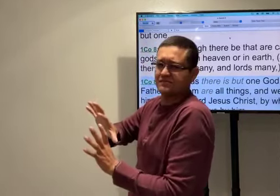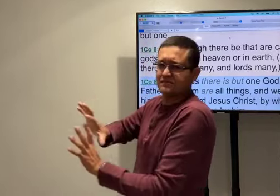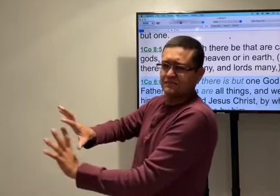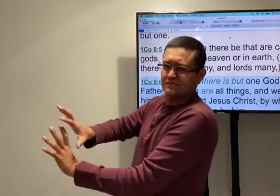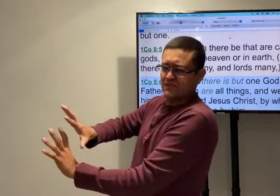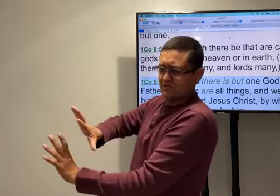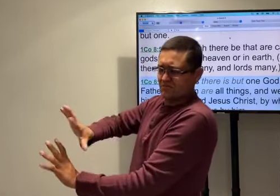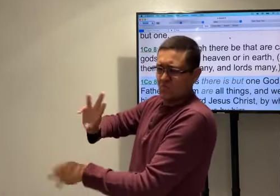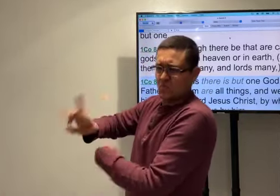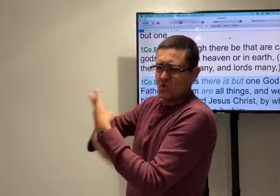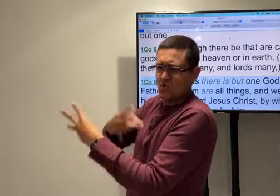Okay?